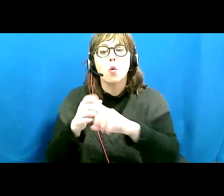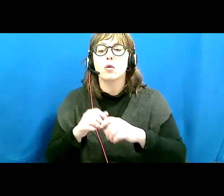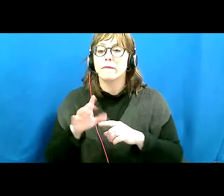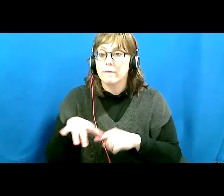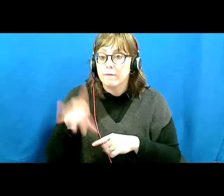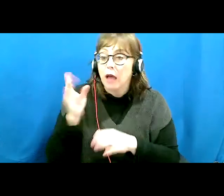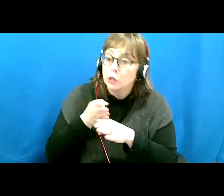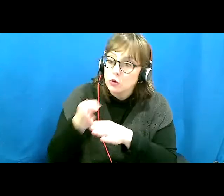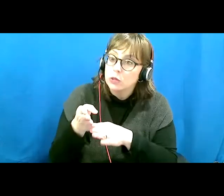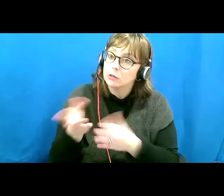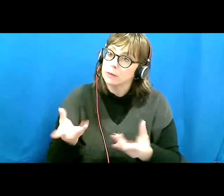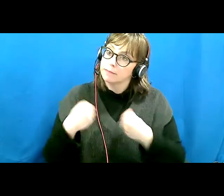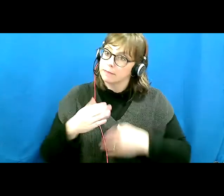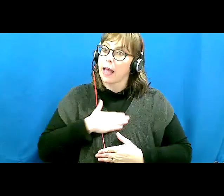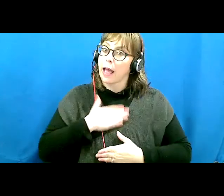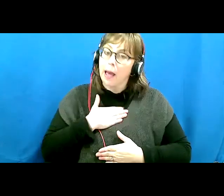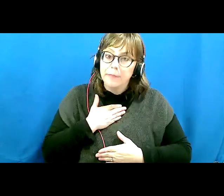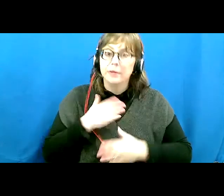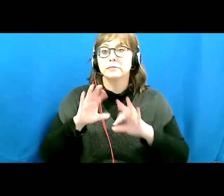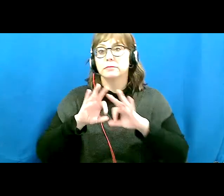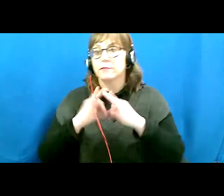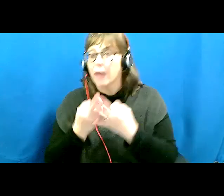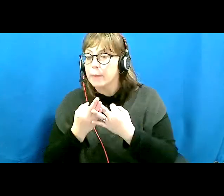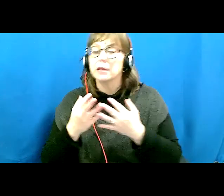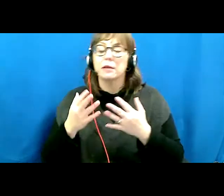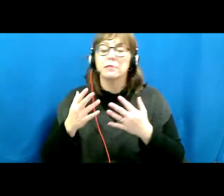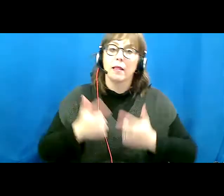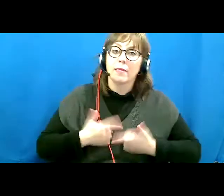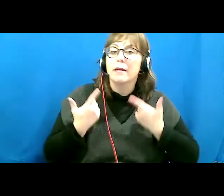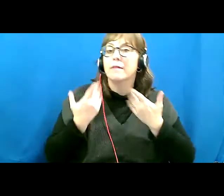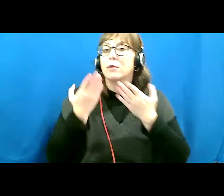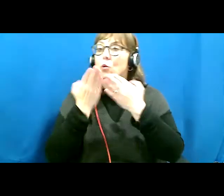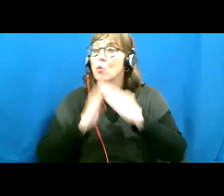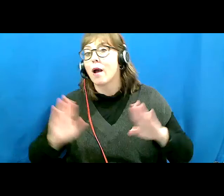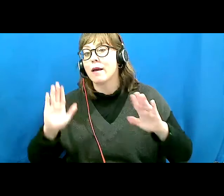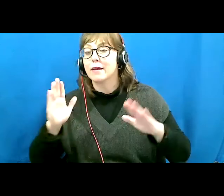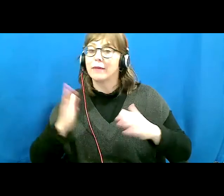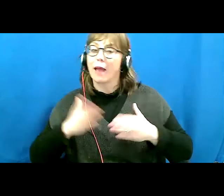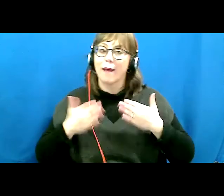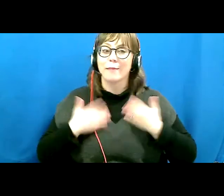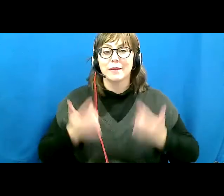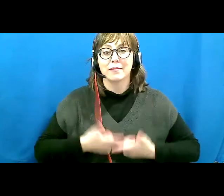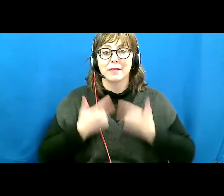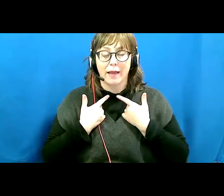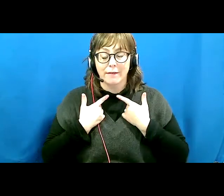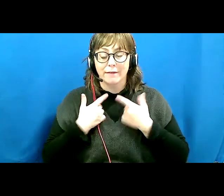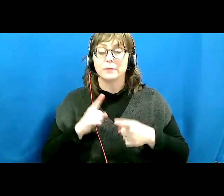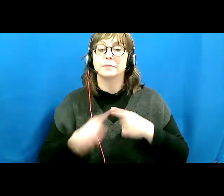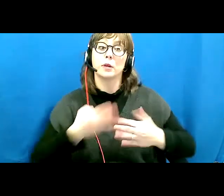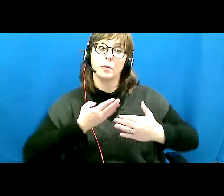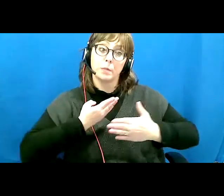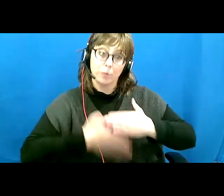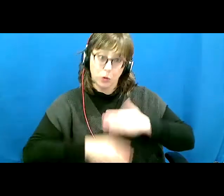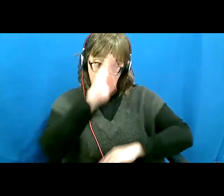that fulfilled me, start a family, and live in a nice, quiet, peaceful, happy life. I gave birth to my son in